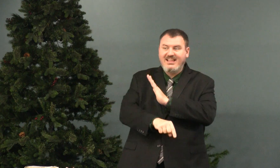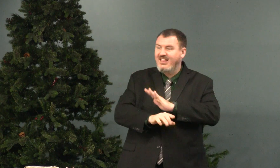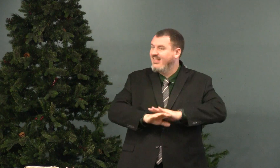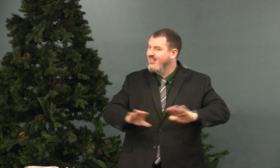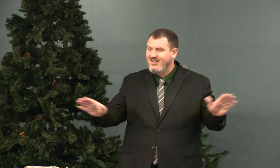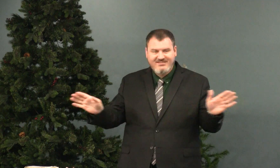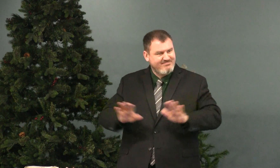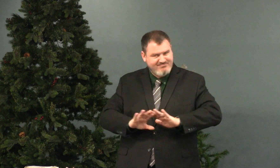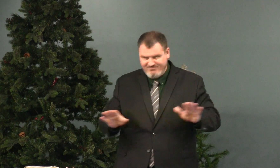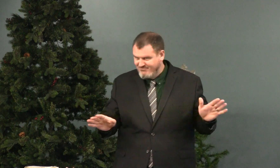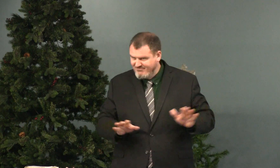don't kill.